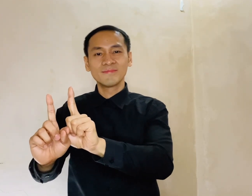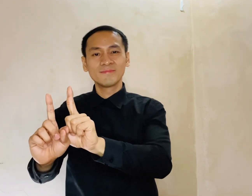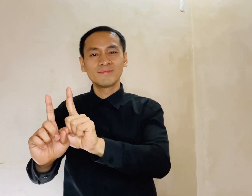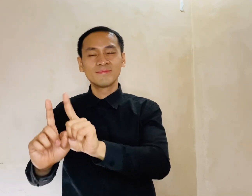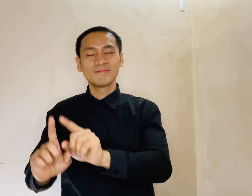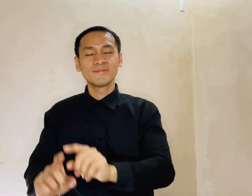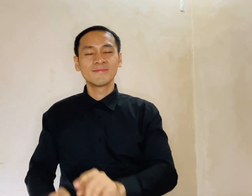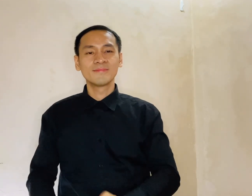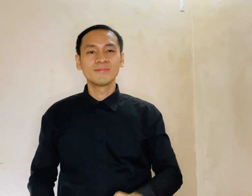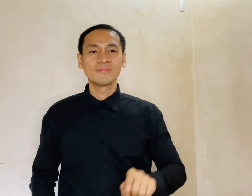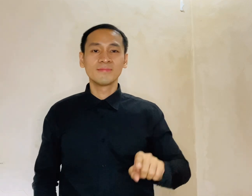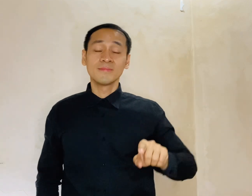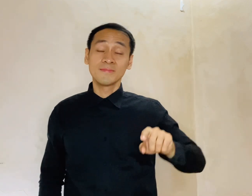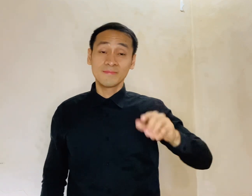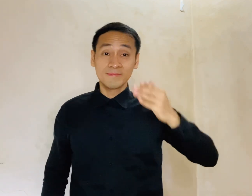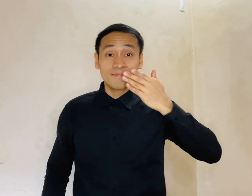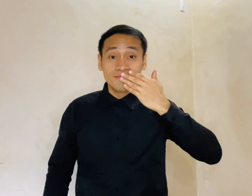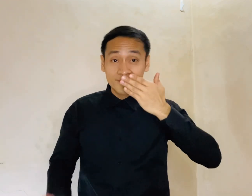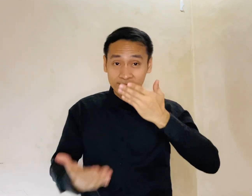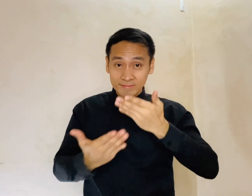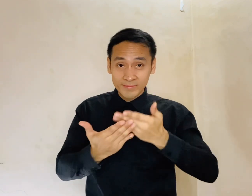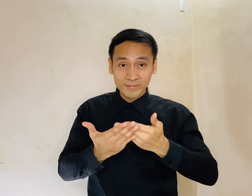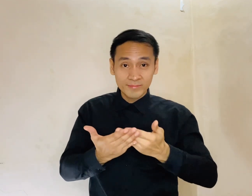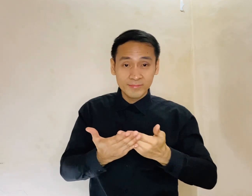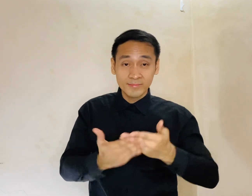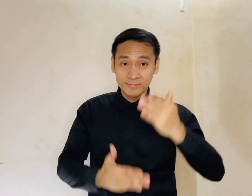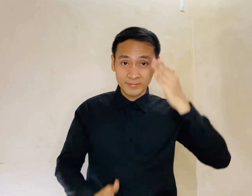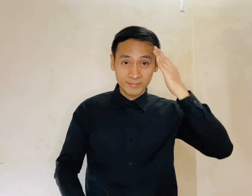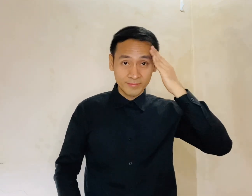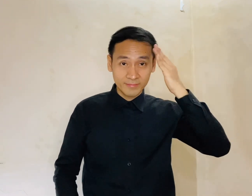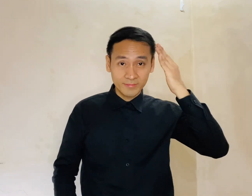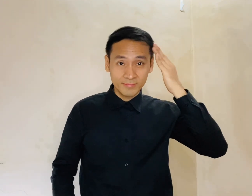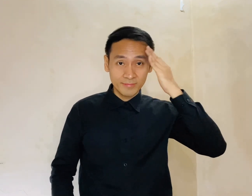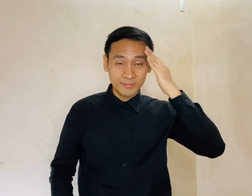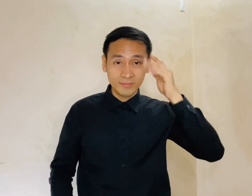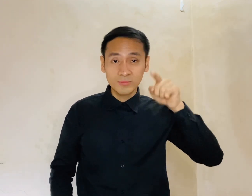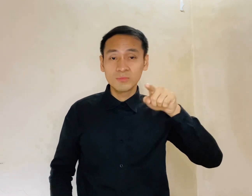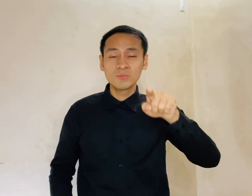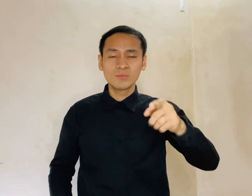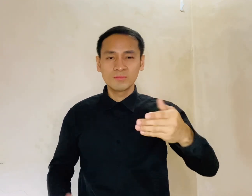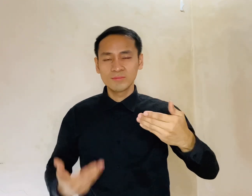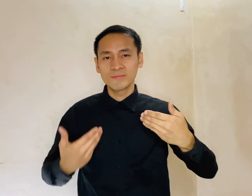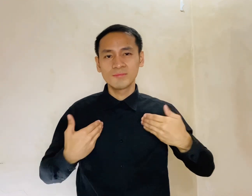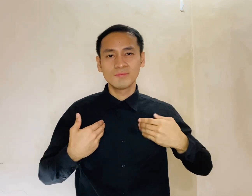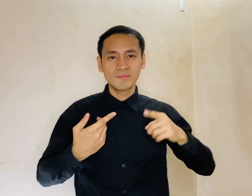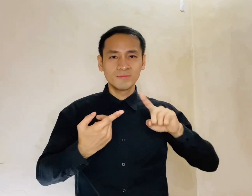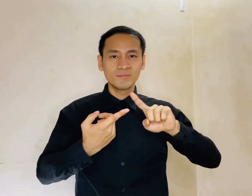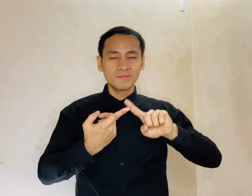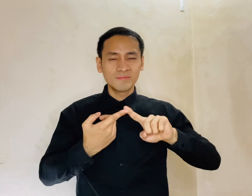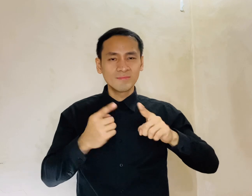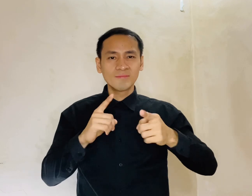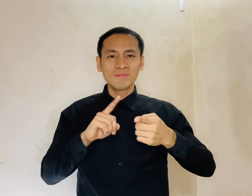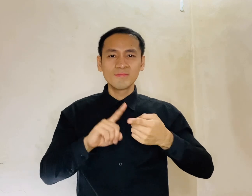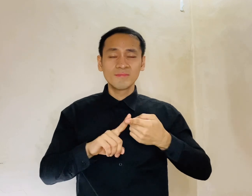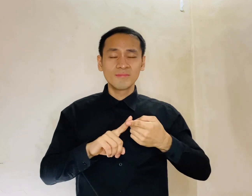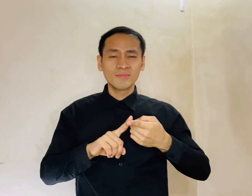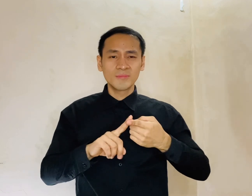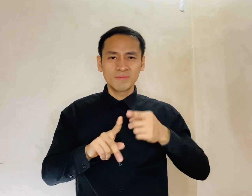Hey, ain't it good to know That you've got a friend And